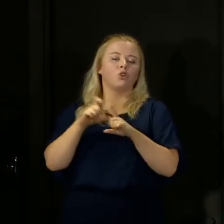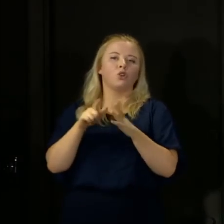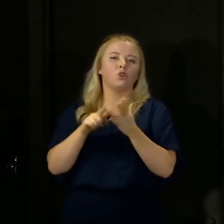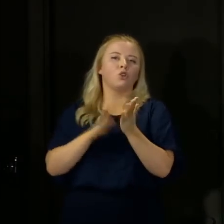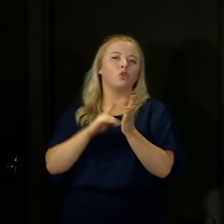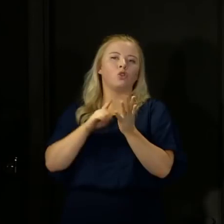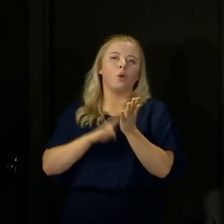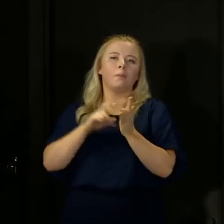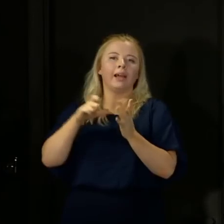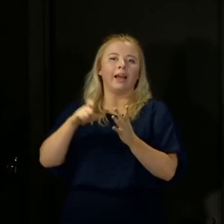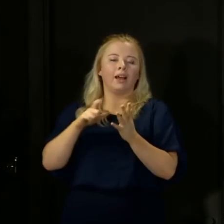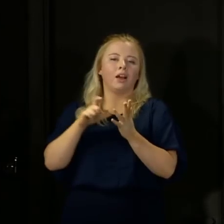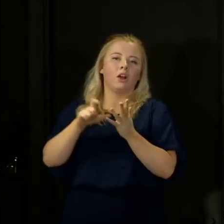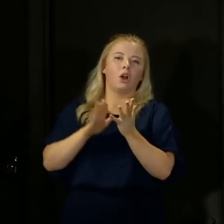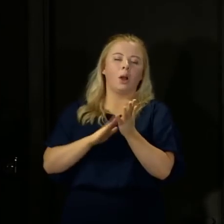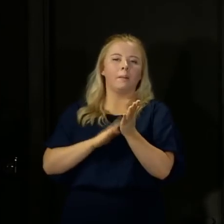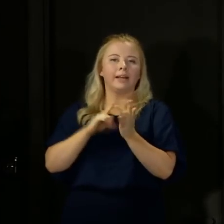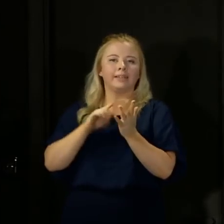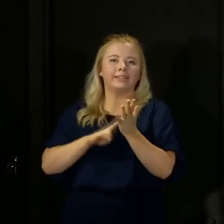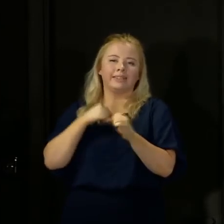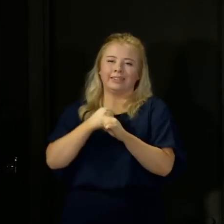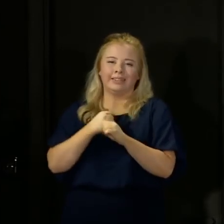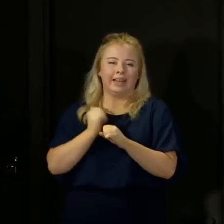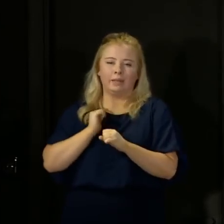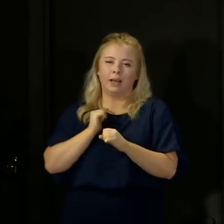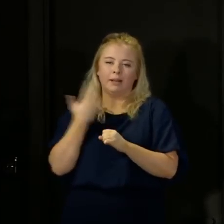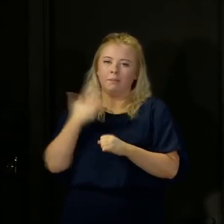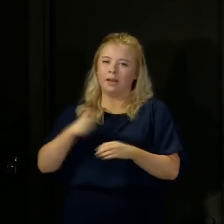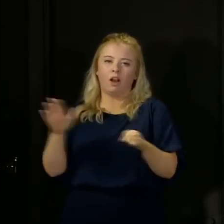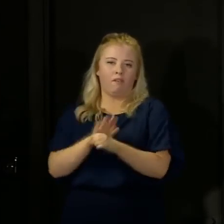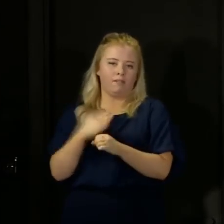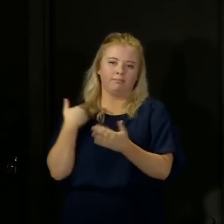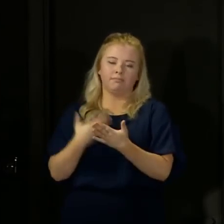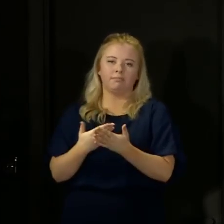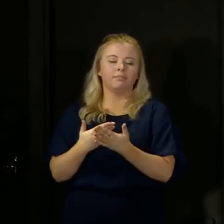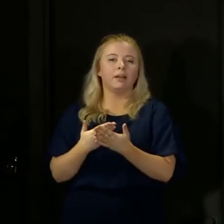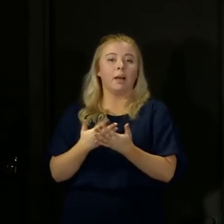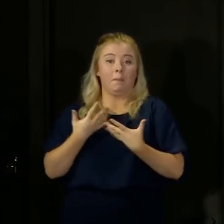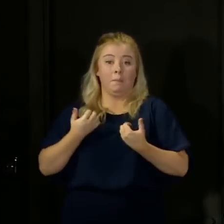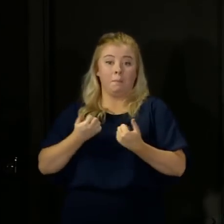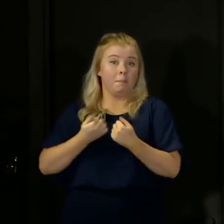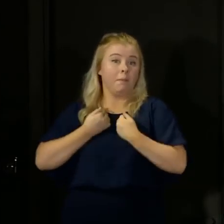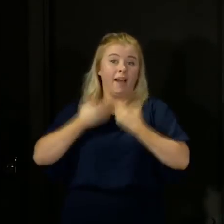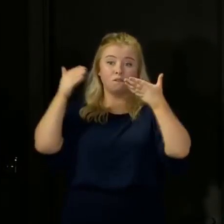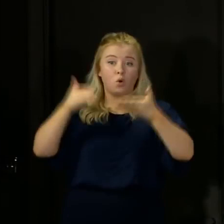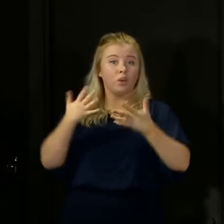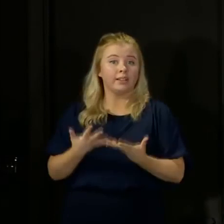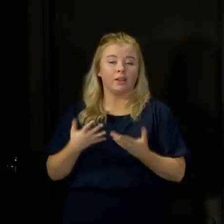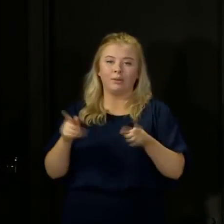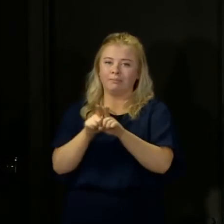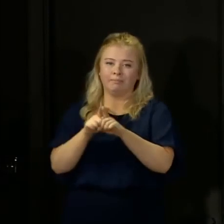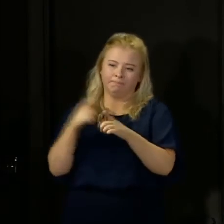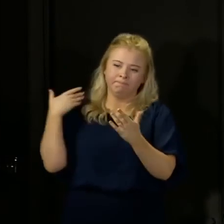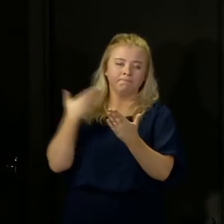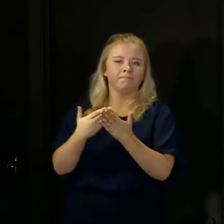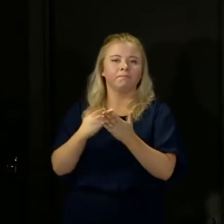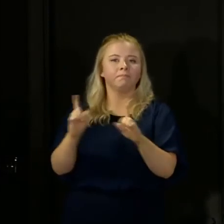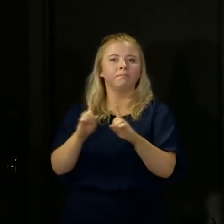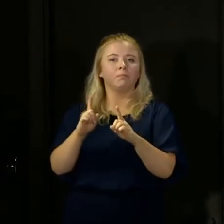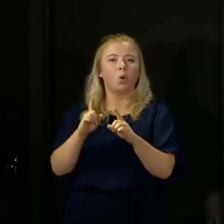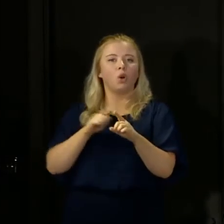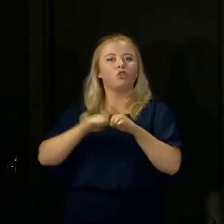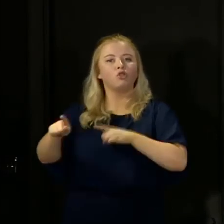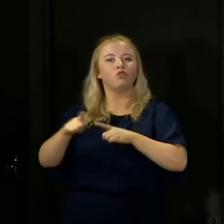very much more about it. My views are well known. My focus right now, as it has been for the past couple of months, is on